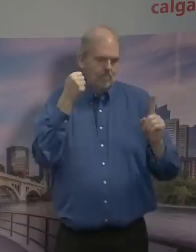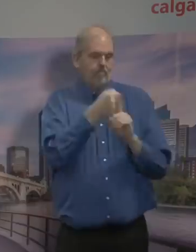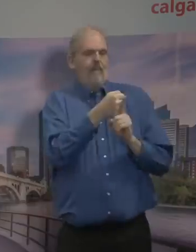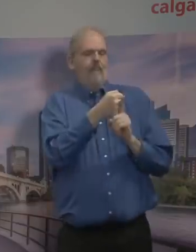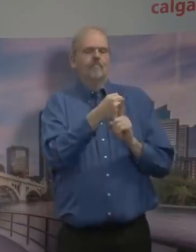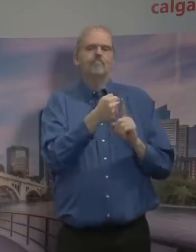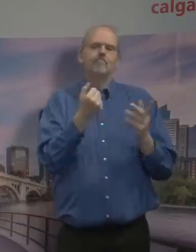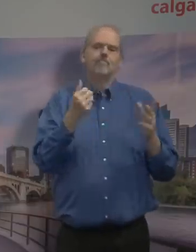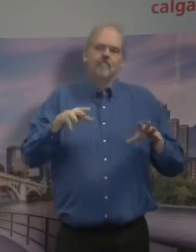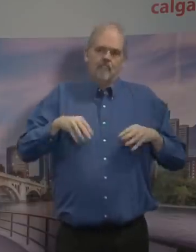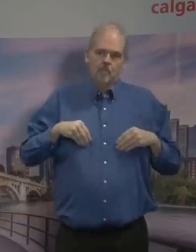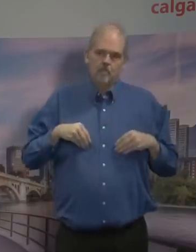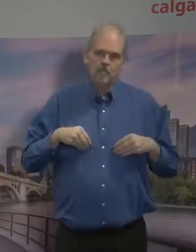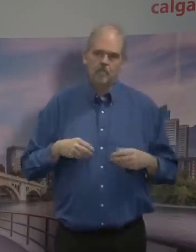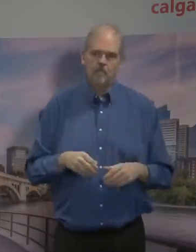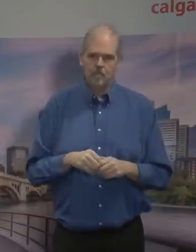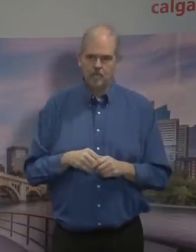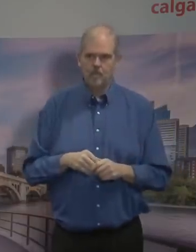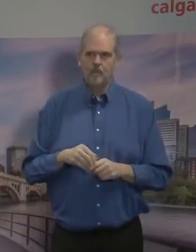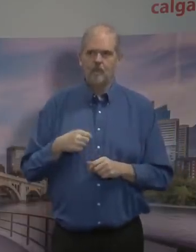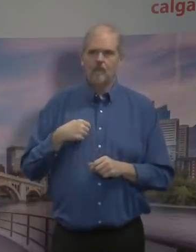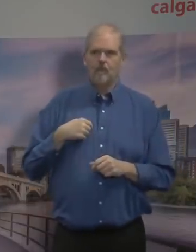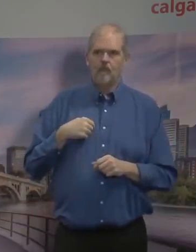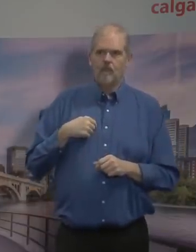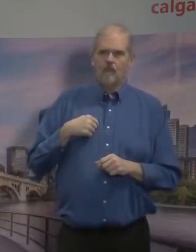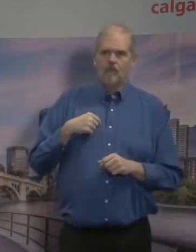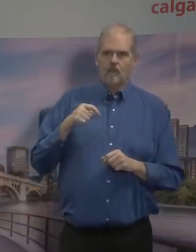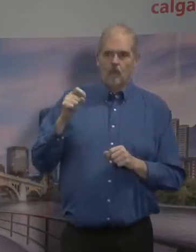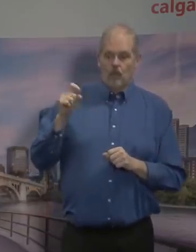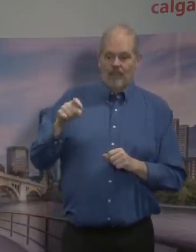assistance from the provincial and federal governments.